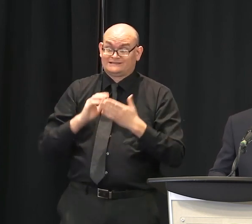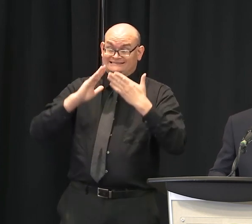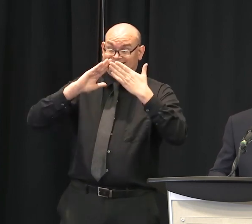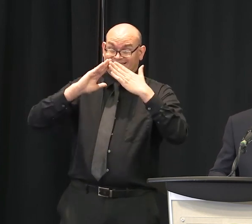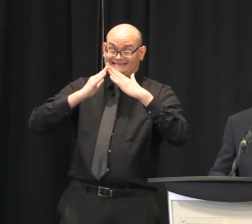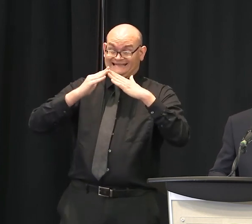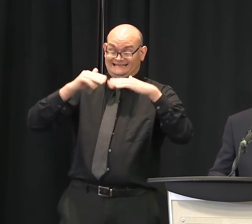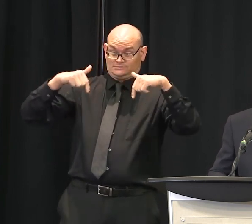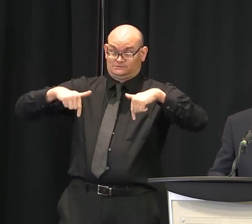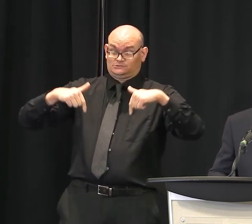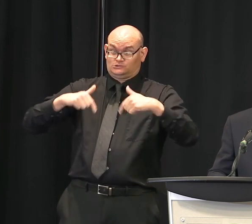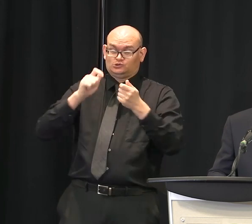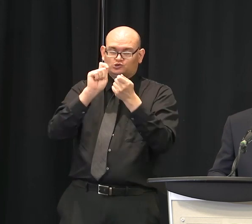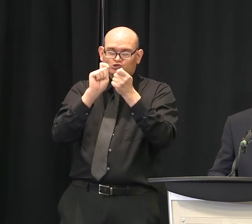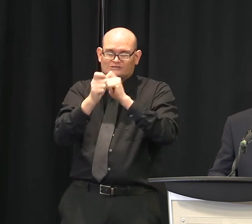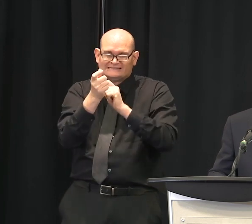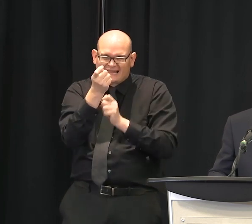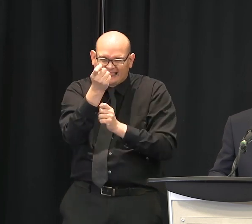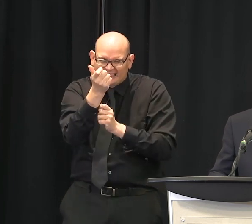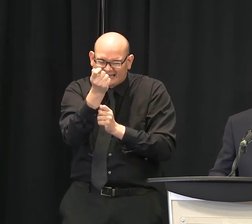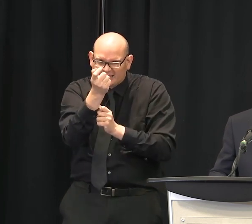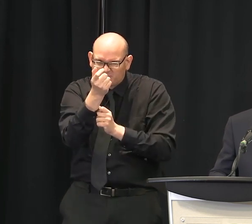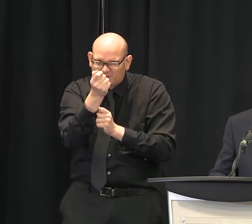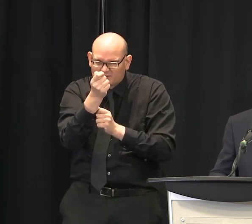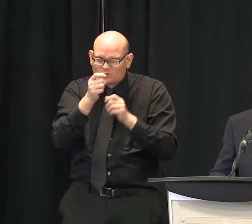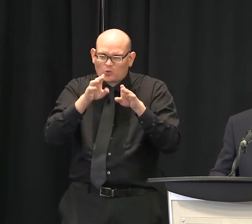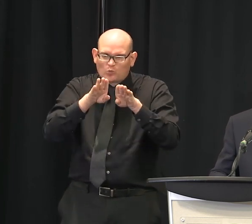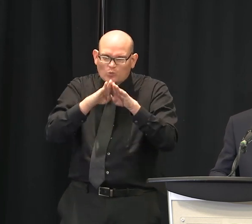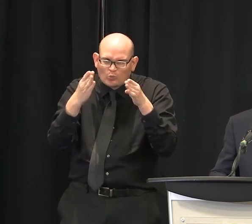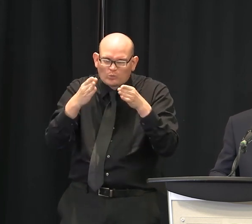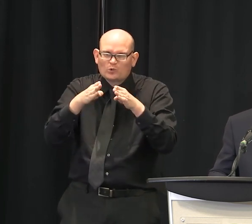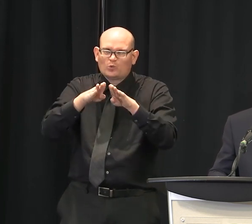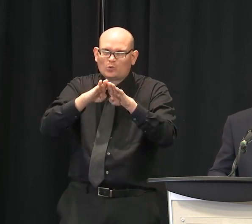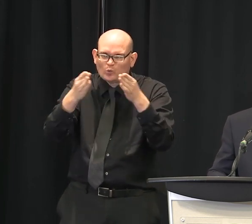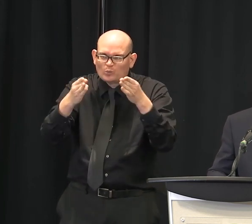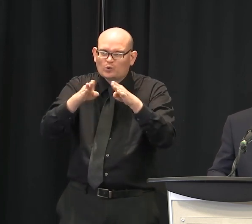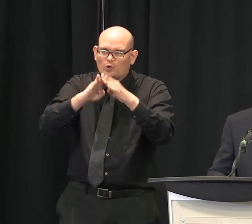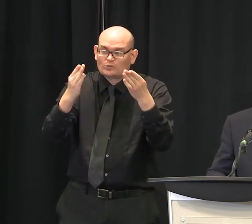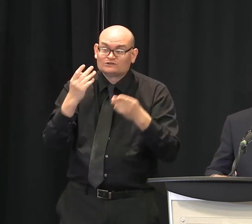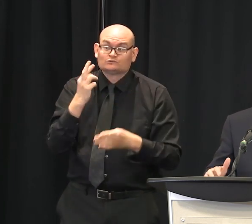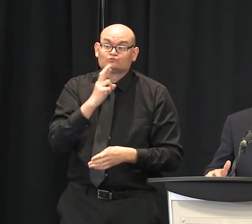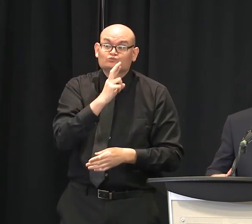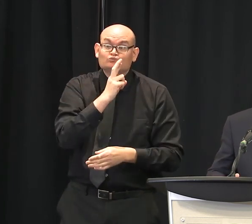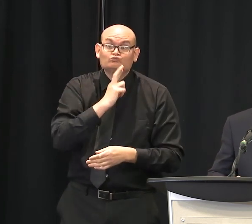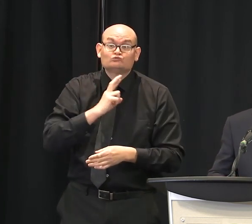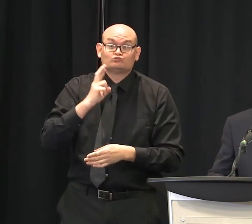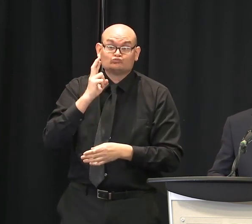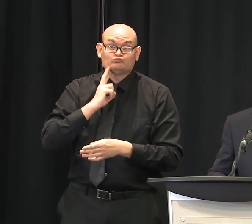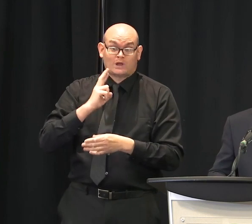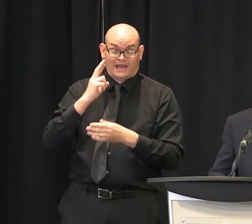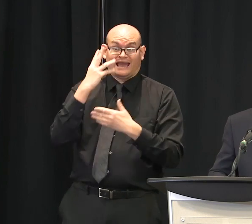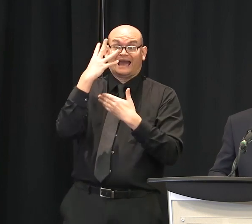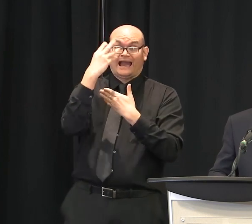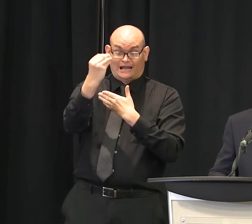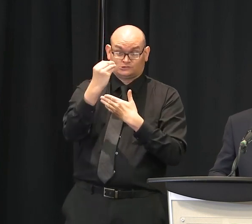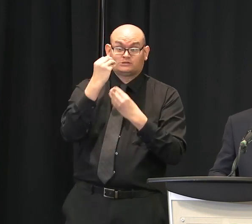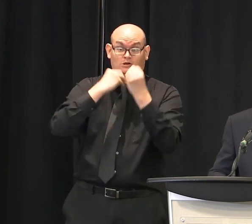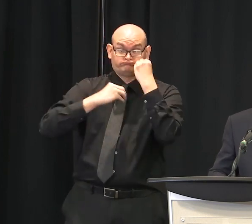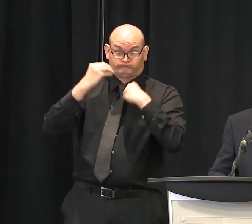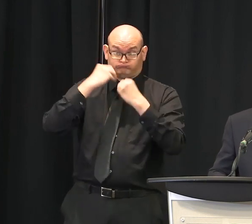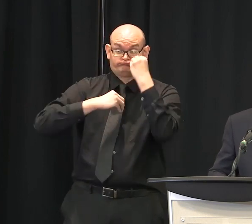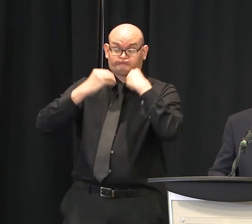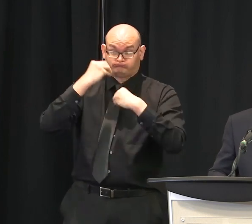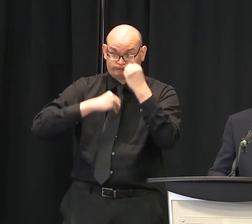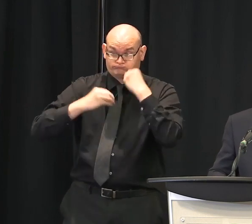openings, and particularly for restaurants in terms of outside dining, and you're seeing that across the state and, indeed, across the country.